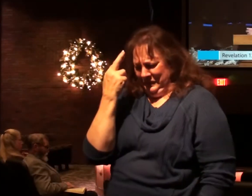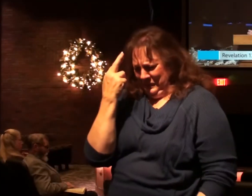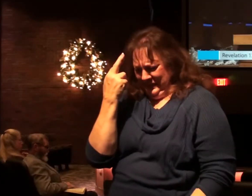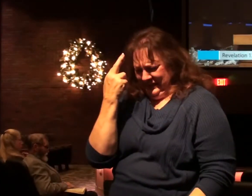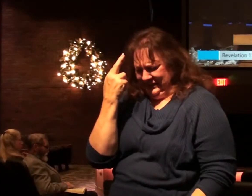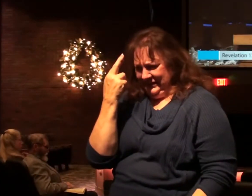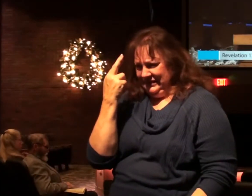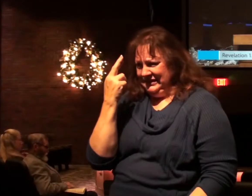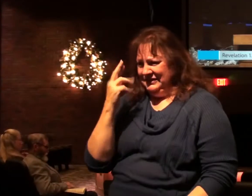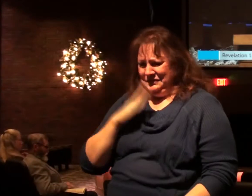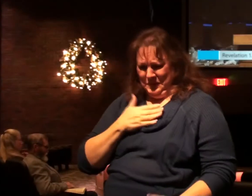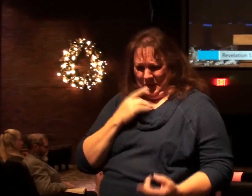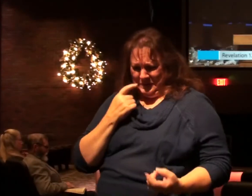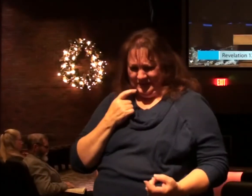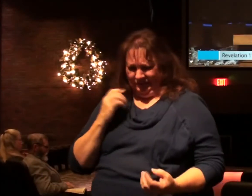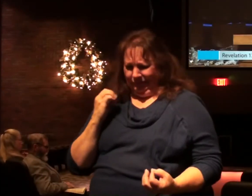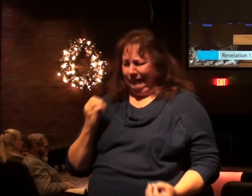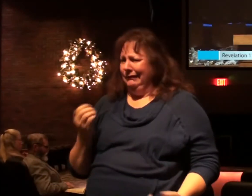to sin.